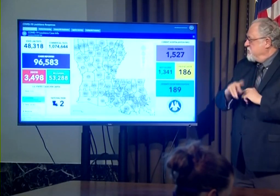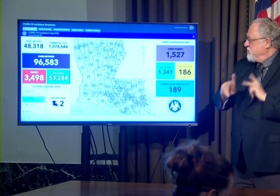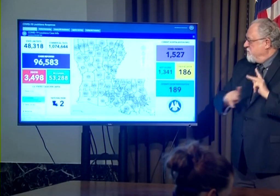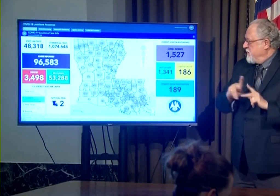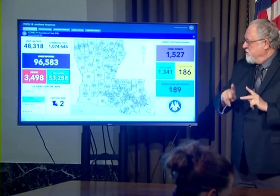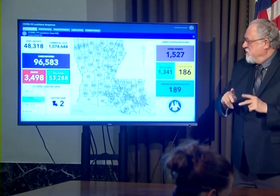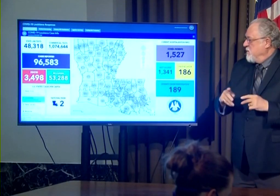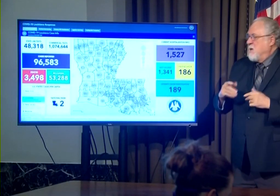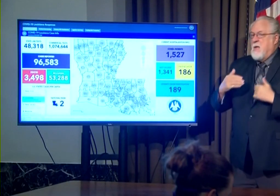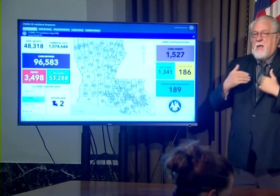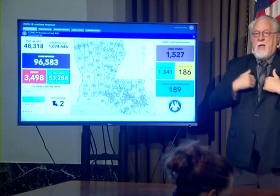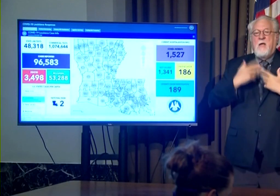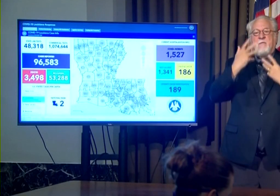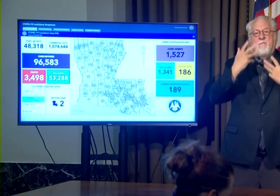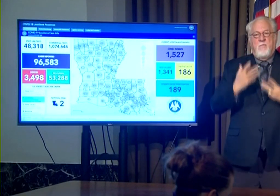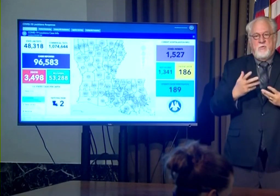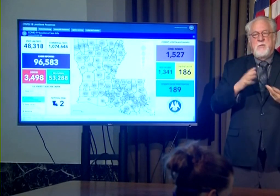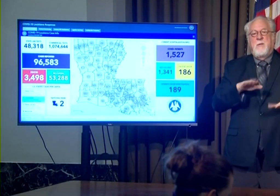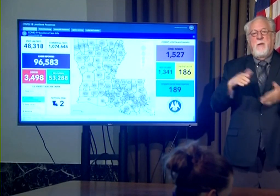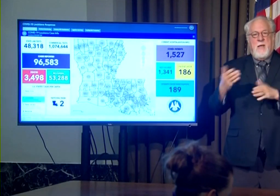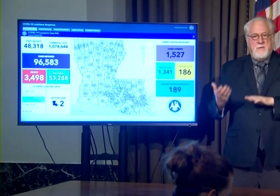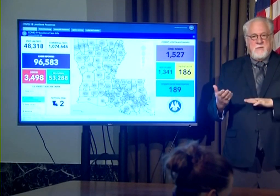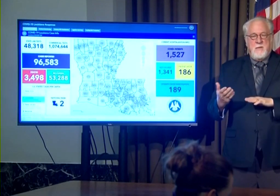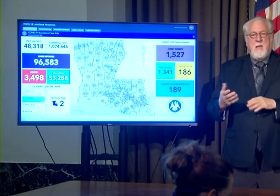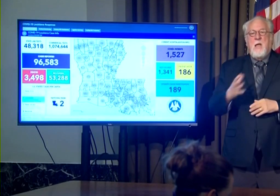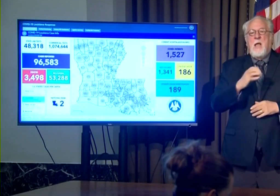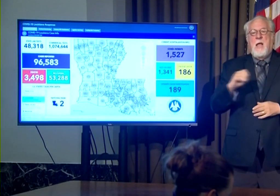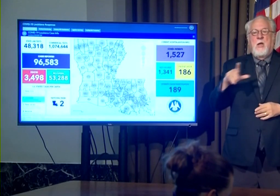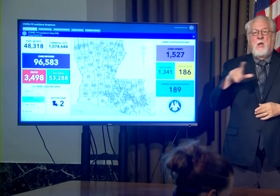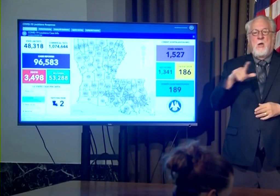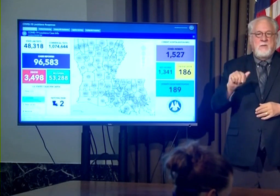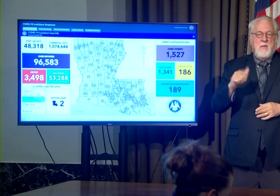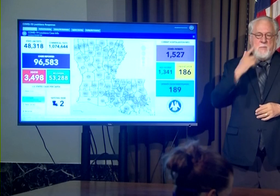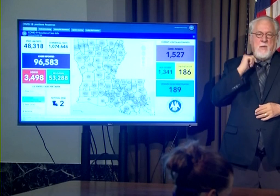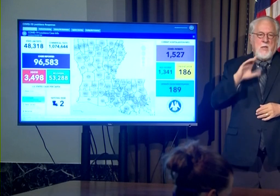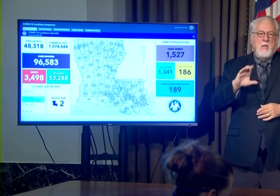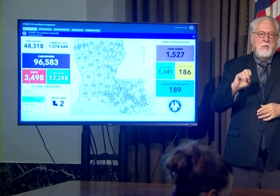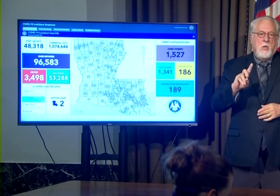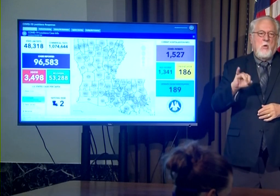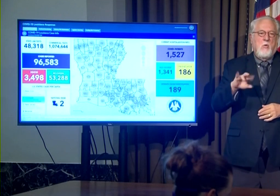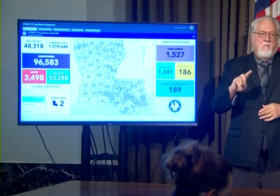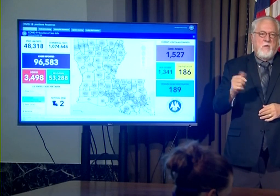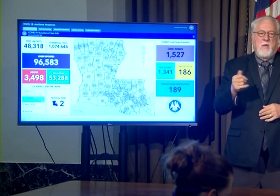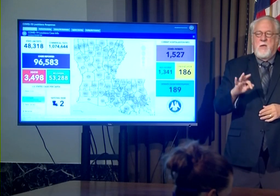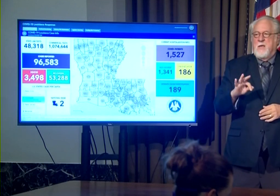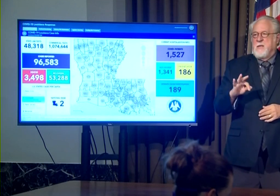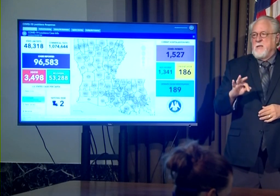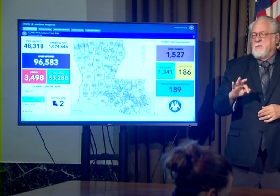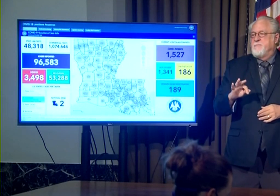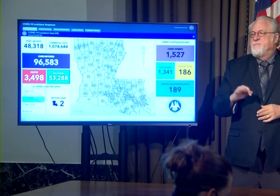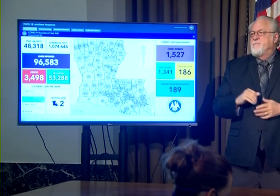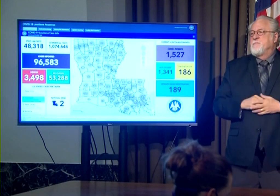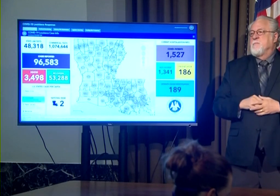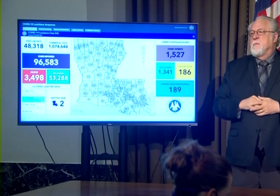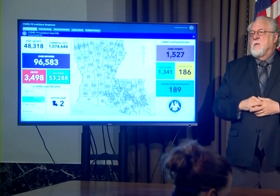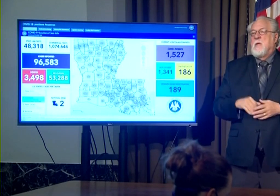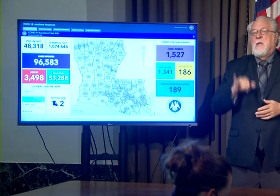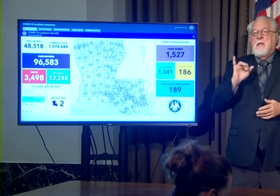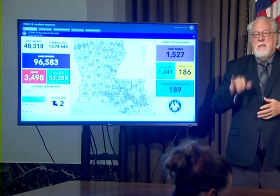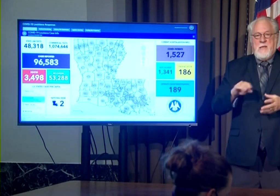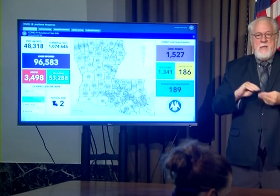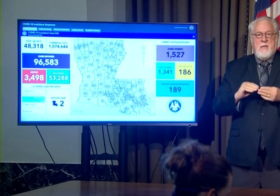have very unfortunately passed away in Louisiana because of 19 that number is the most